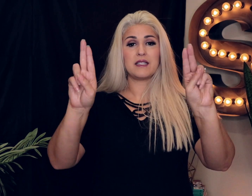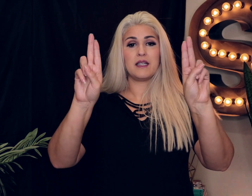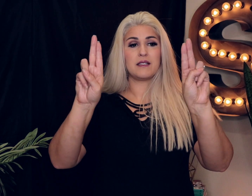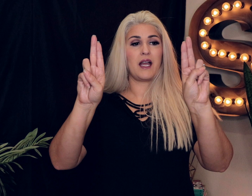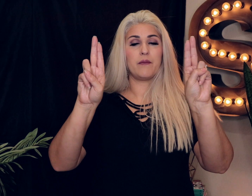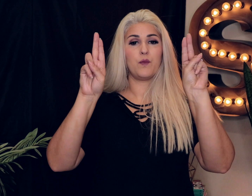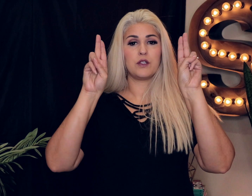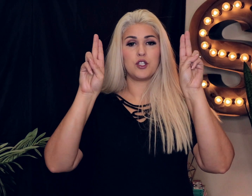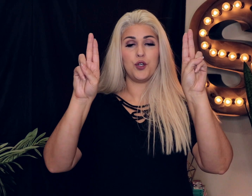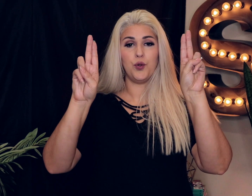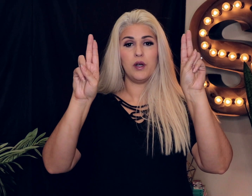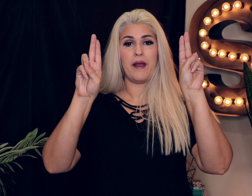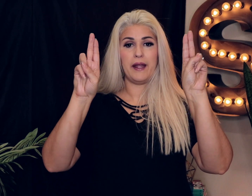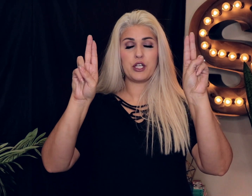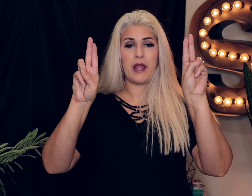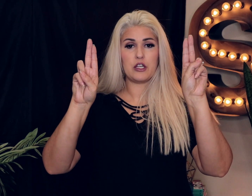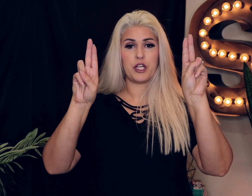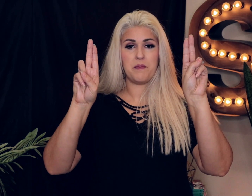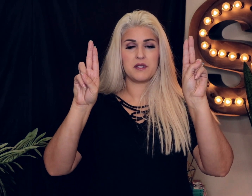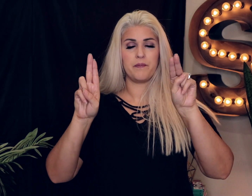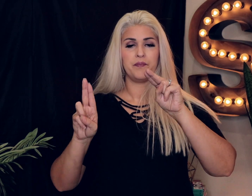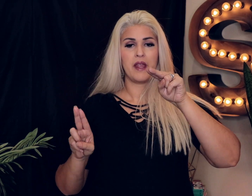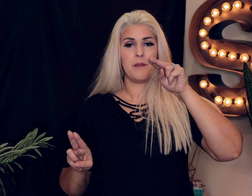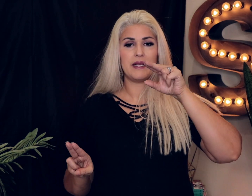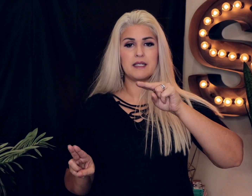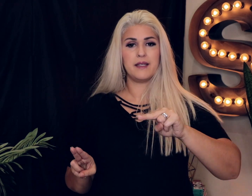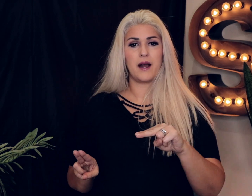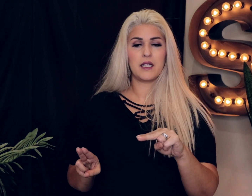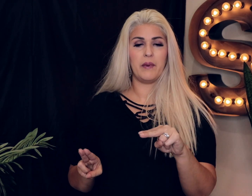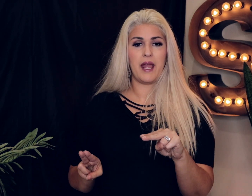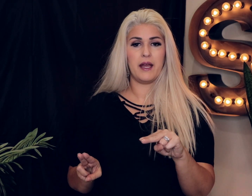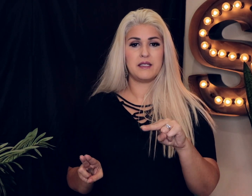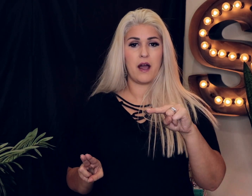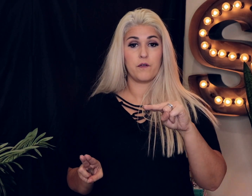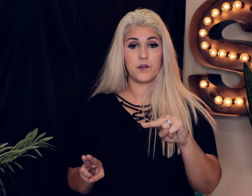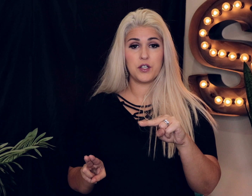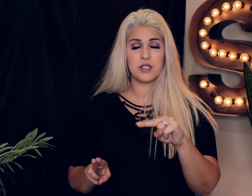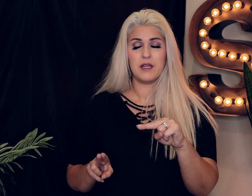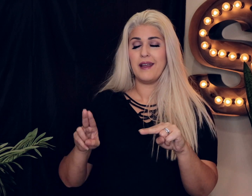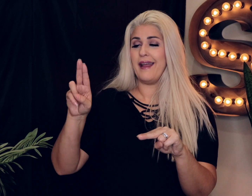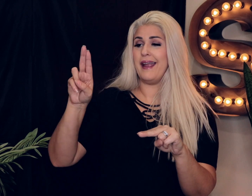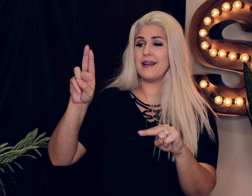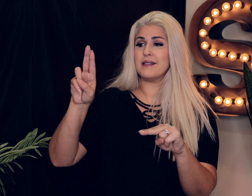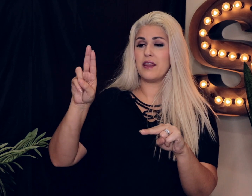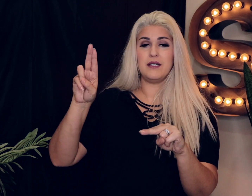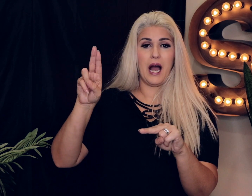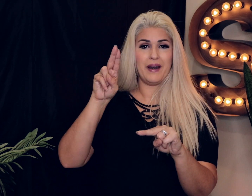is signed with two H hand shapes place the non dominant hand down first and the dominant